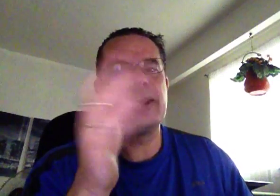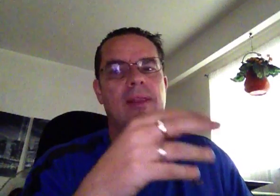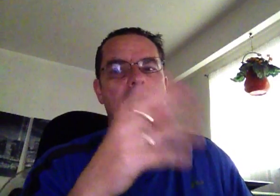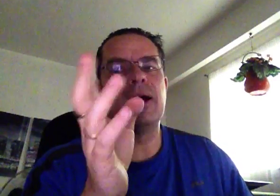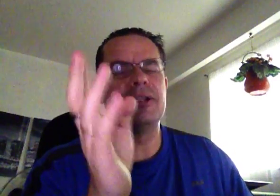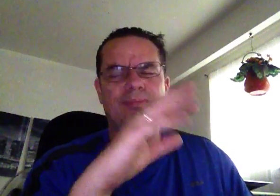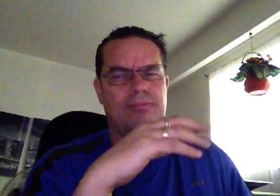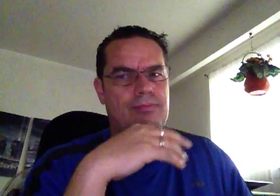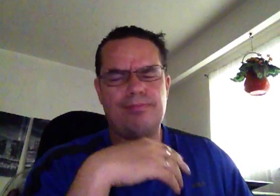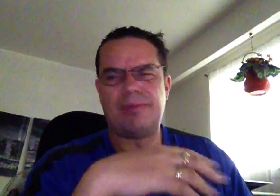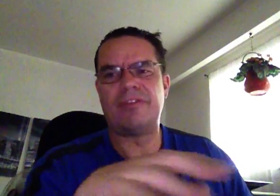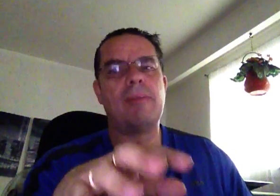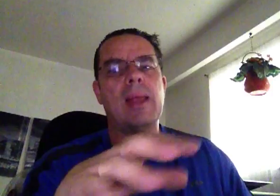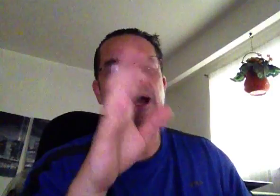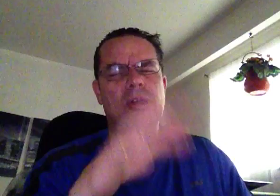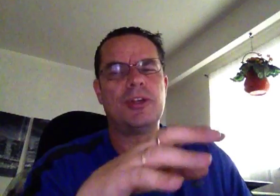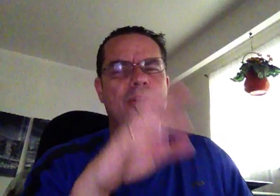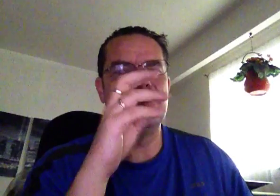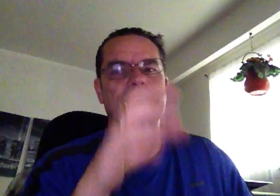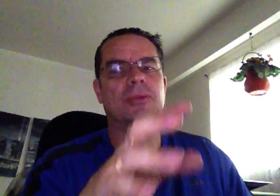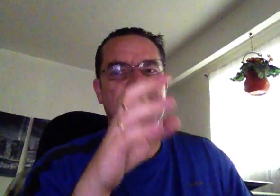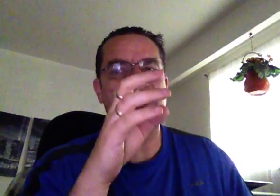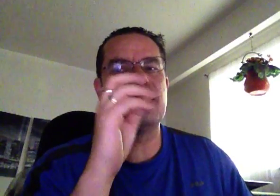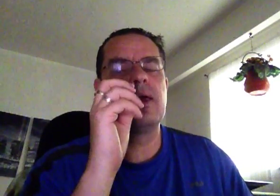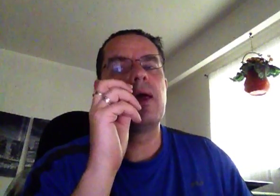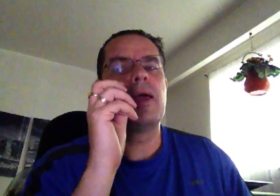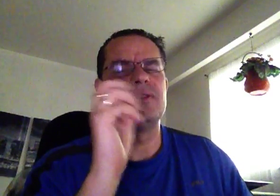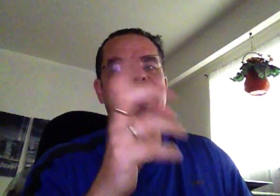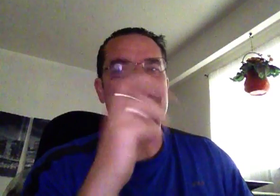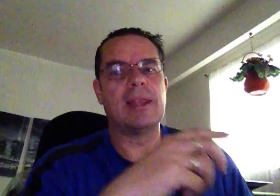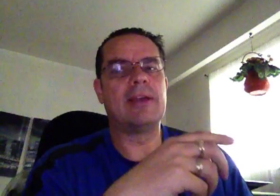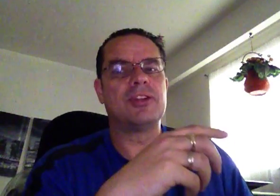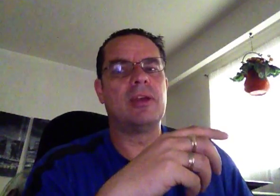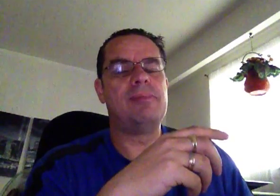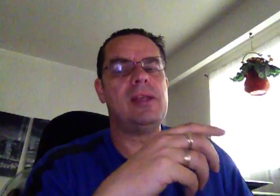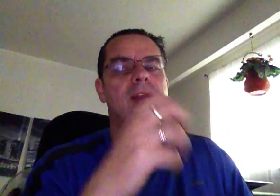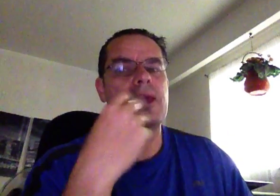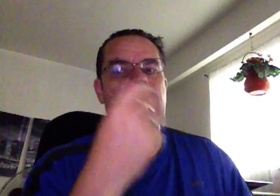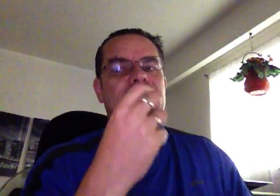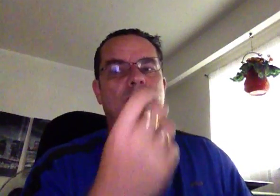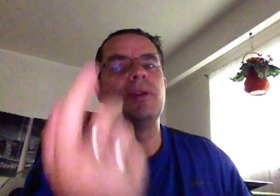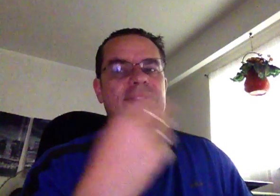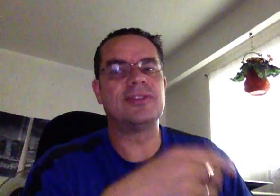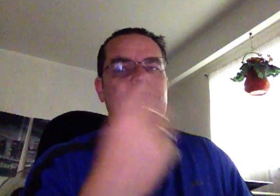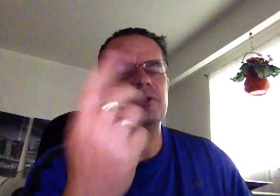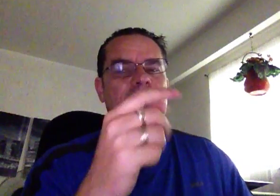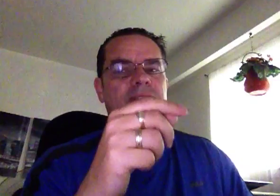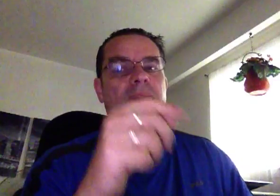to get into that. I just prefer MATLAB. Code generation is where it's at. That's native to the language I want to be in, and that's important. That's in C or C++.